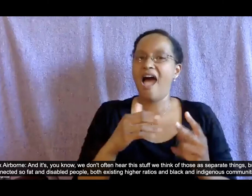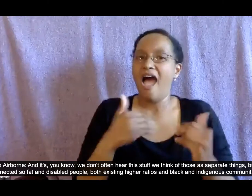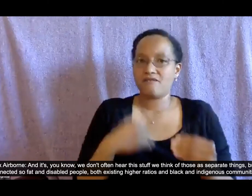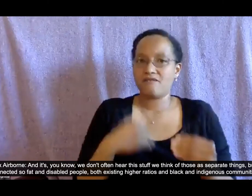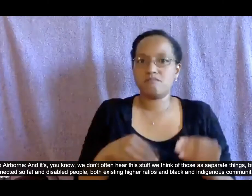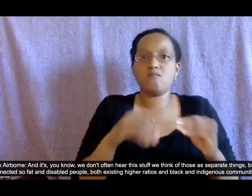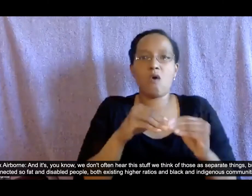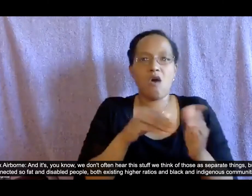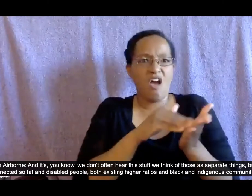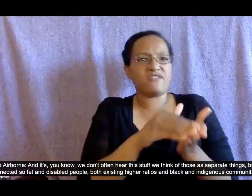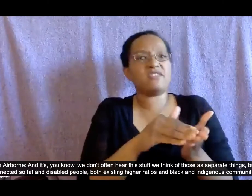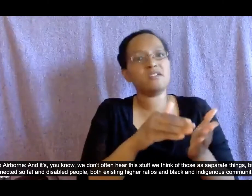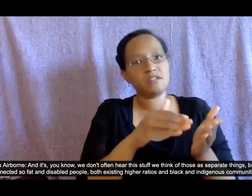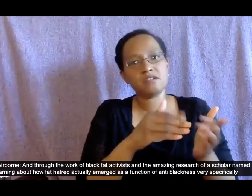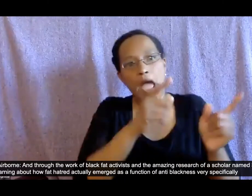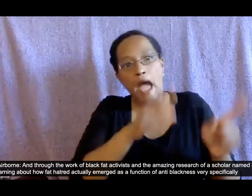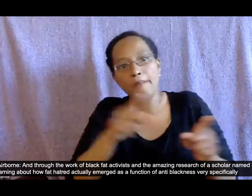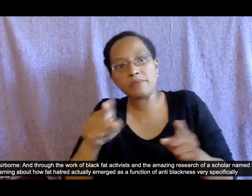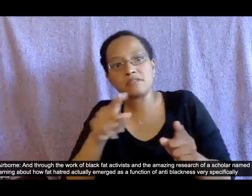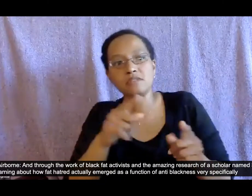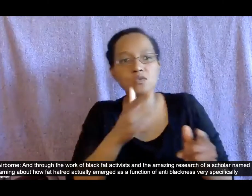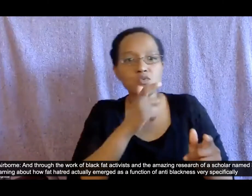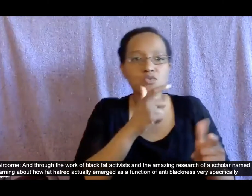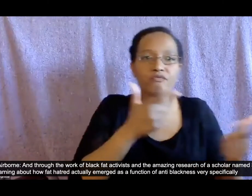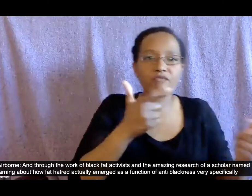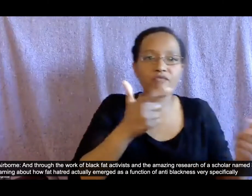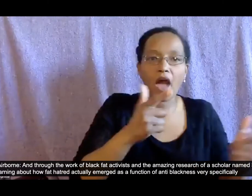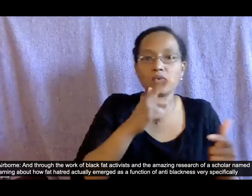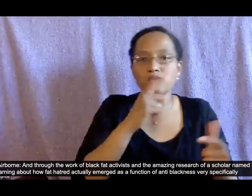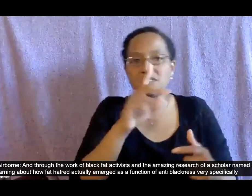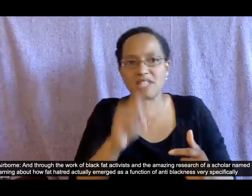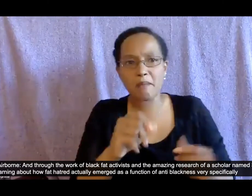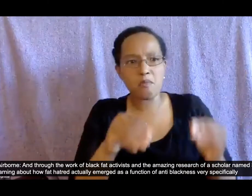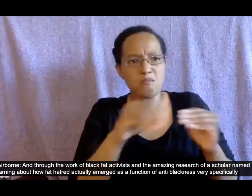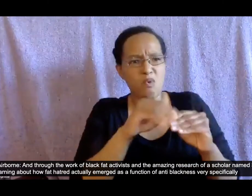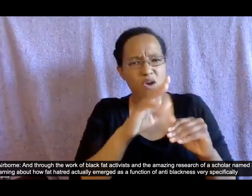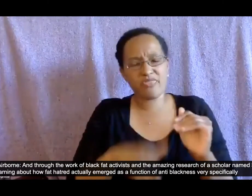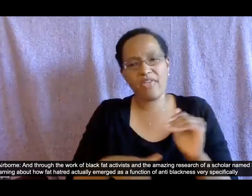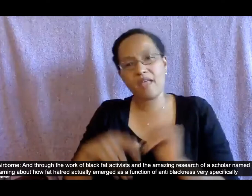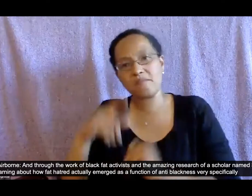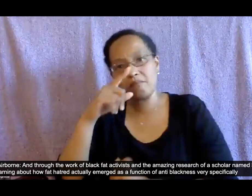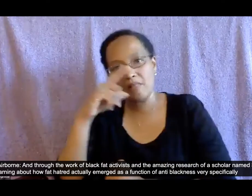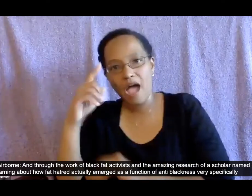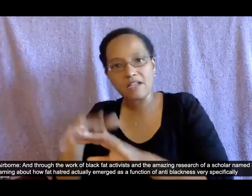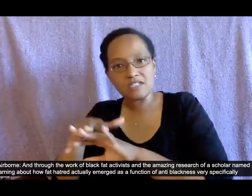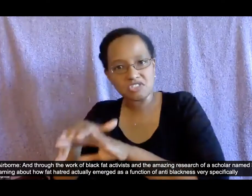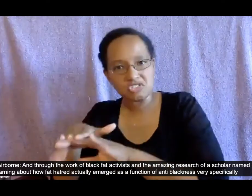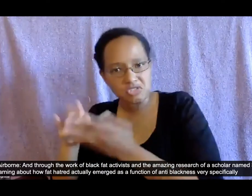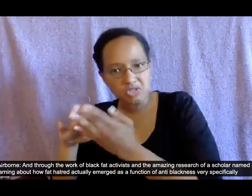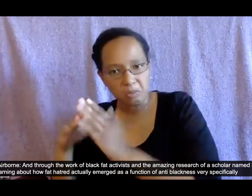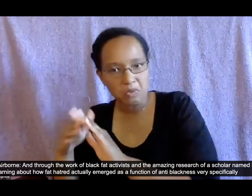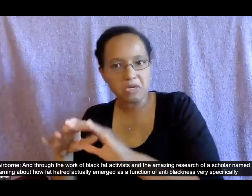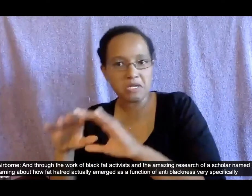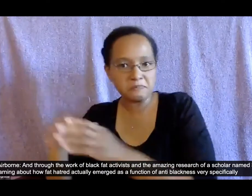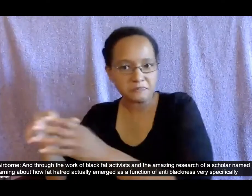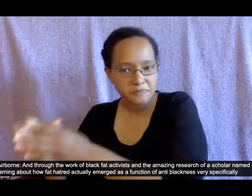indigenous communities and through the work of black fat activists and the amazing research of a scholar named